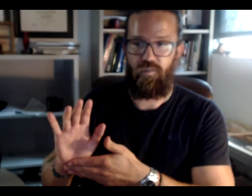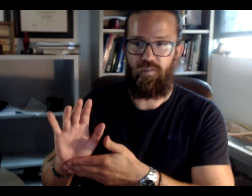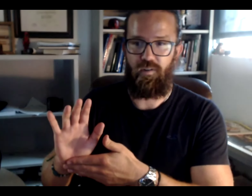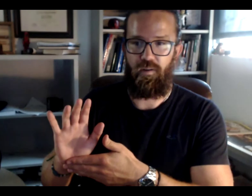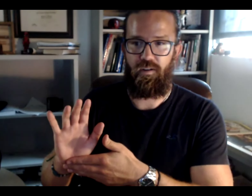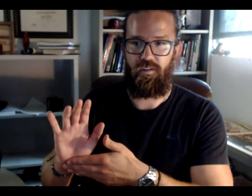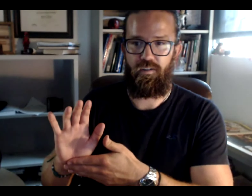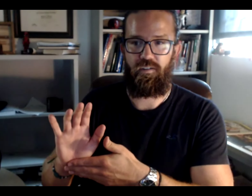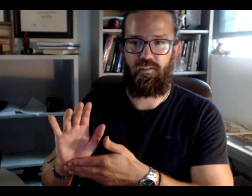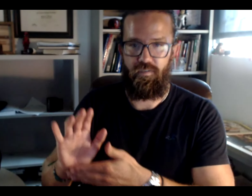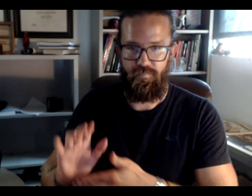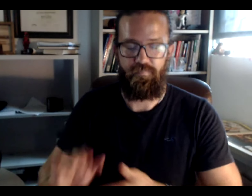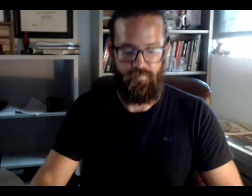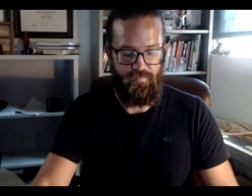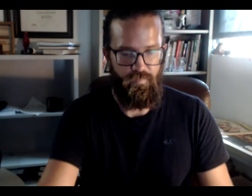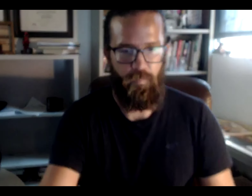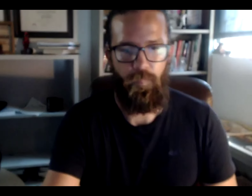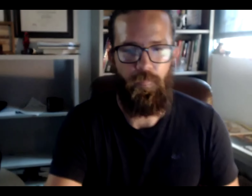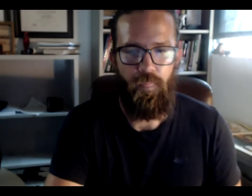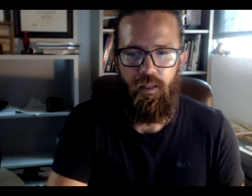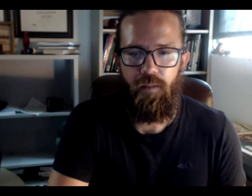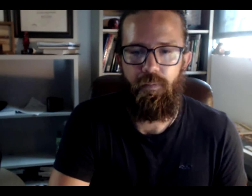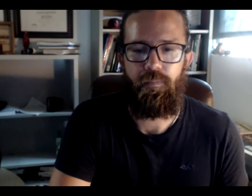of my lecture movies, videos.